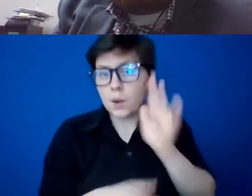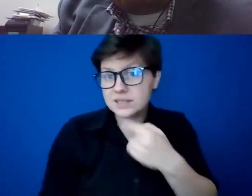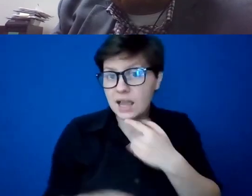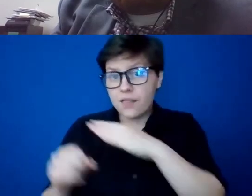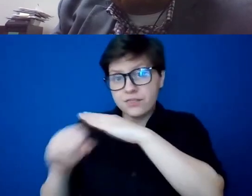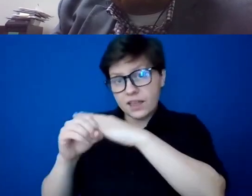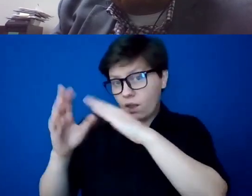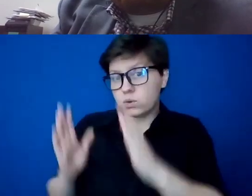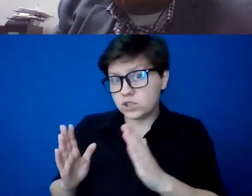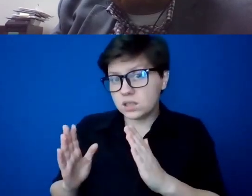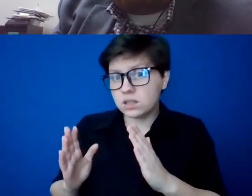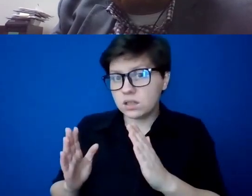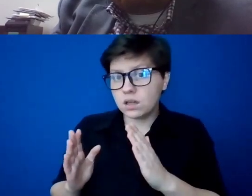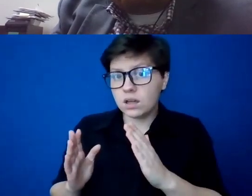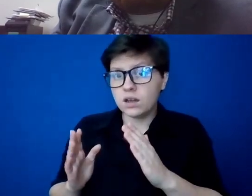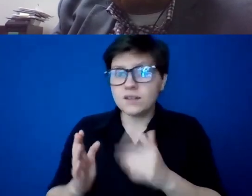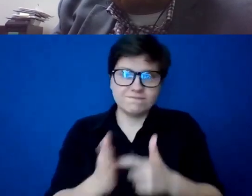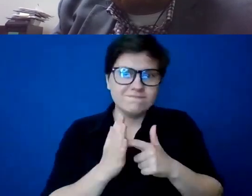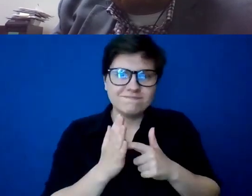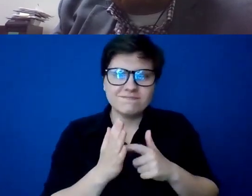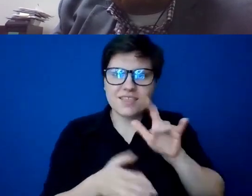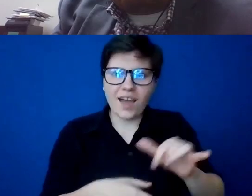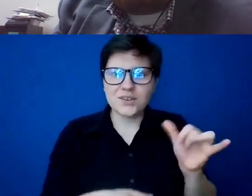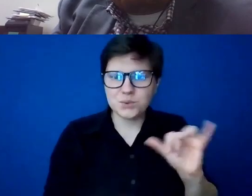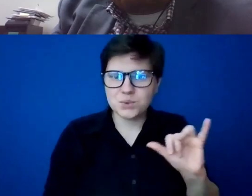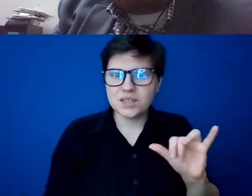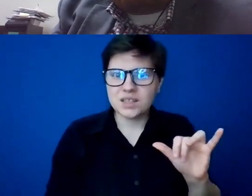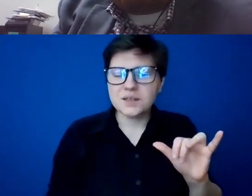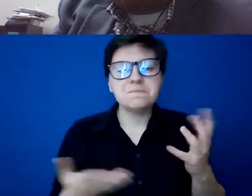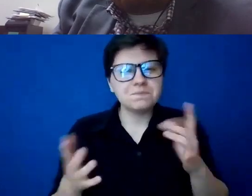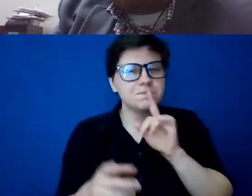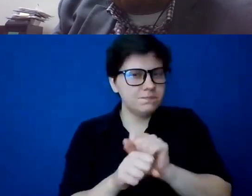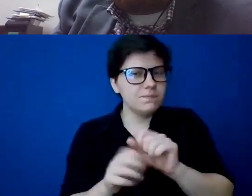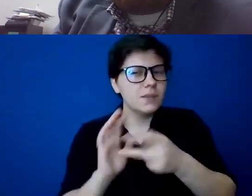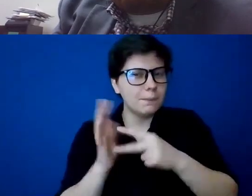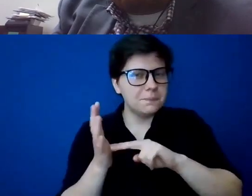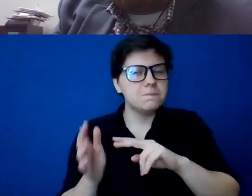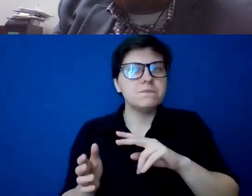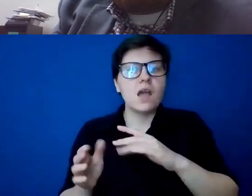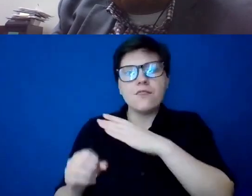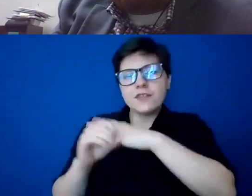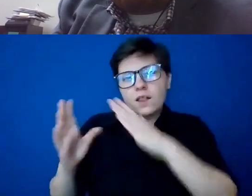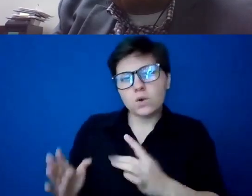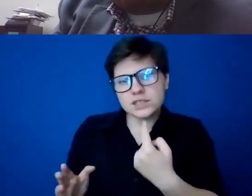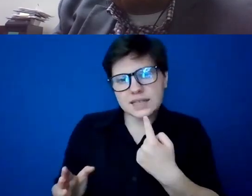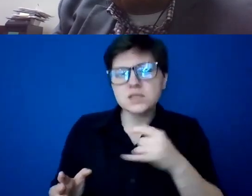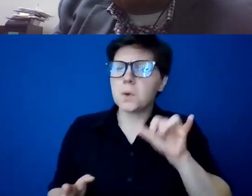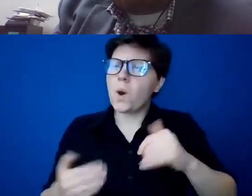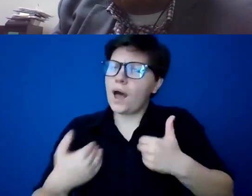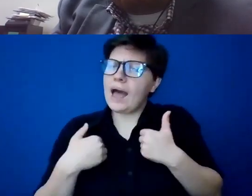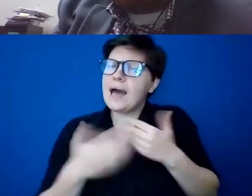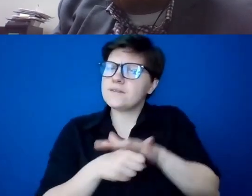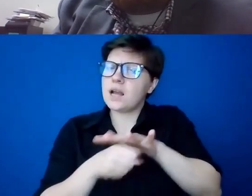um, also needs that part. In other words, the, the theologian who says, well, I think I have enough background that I